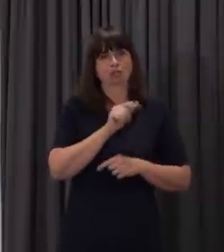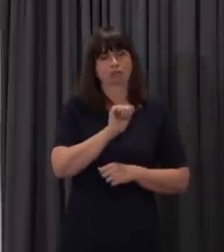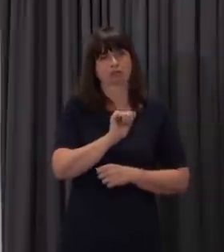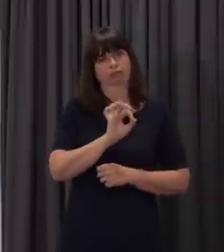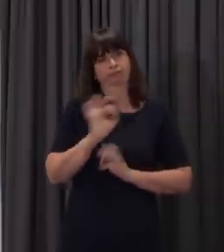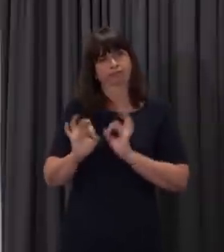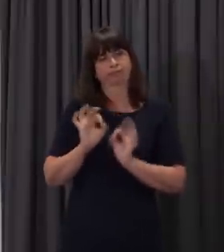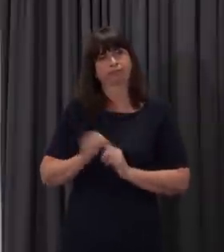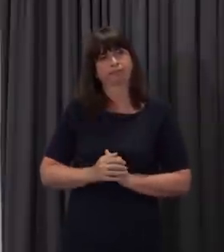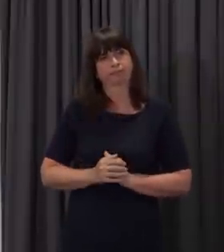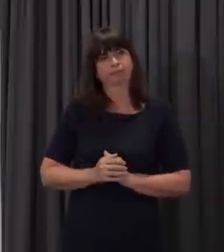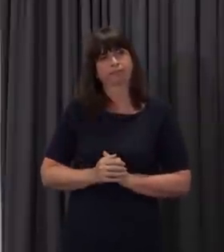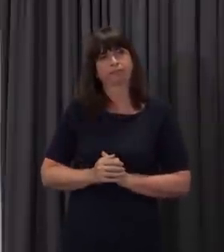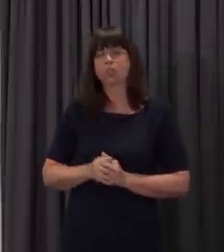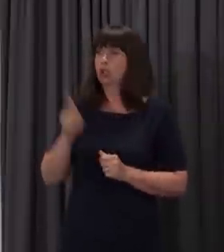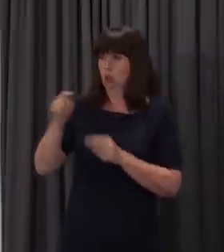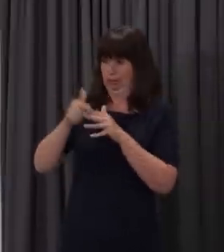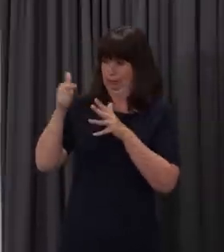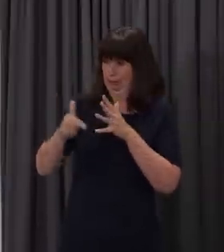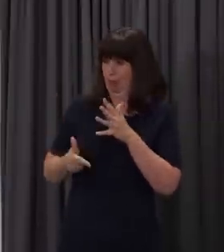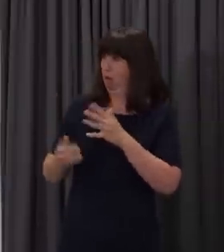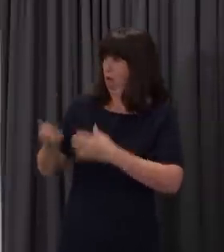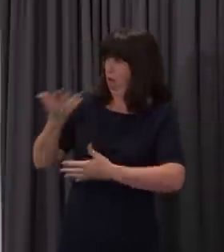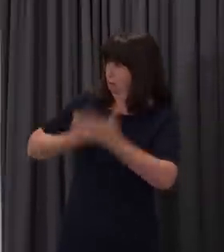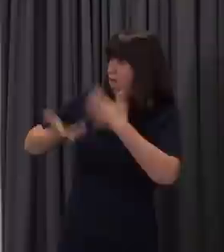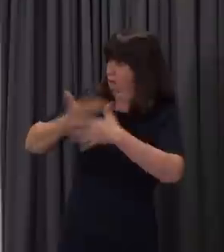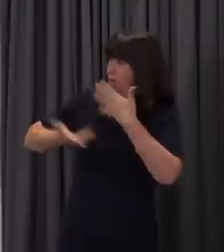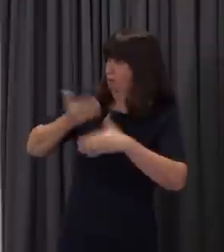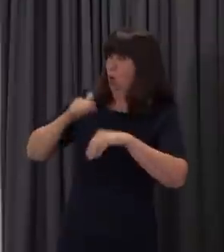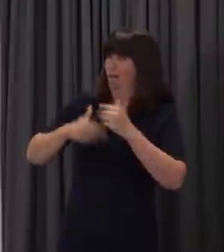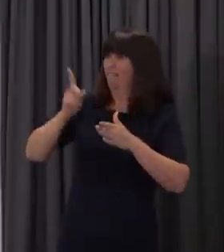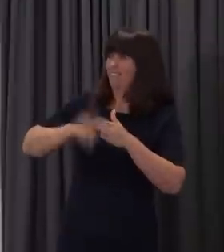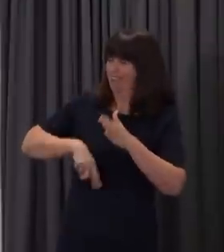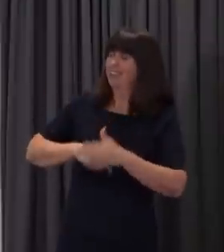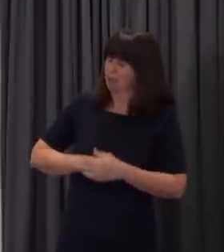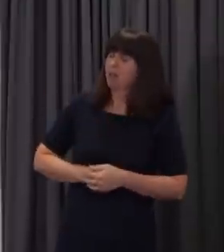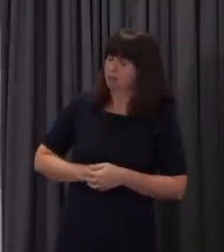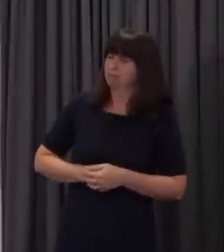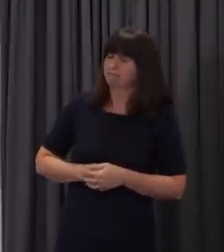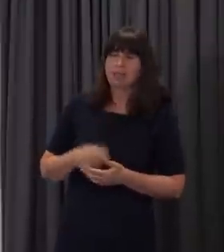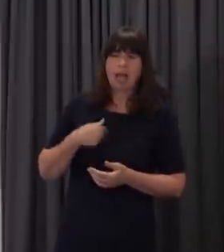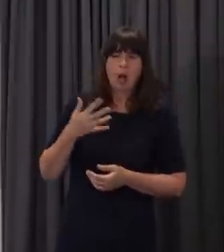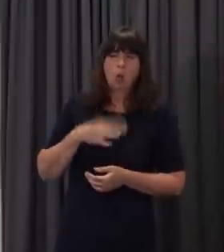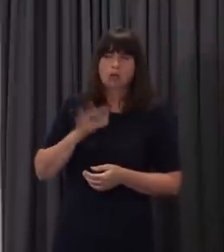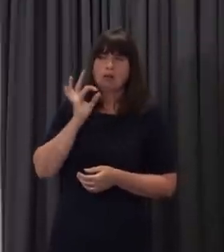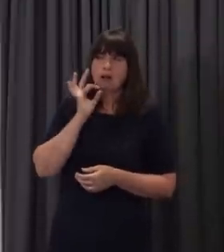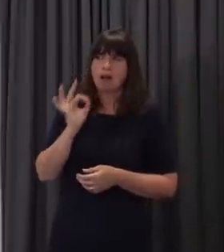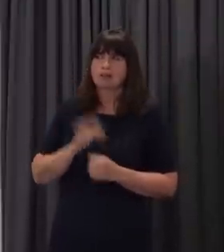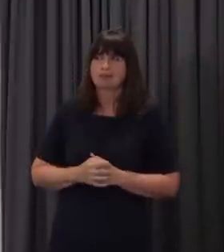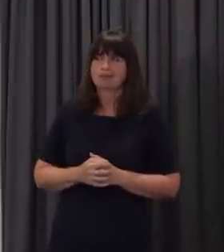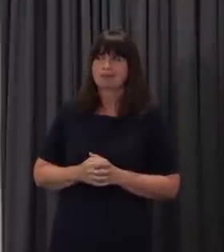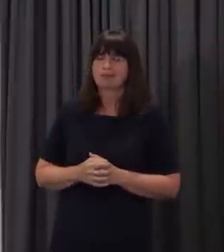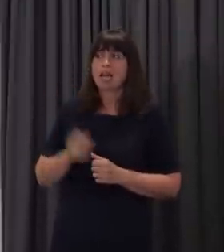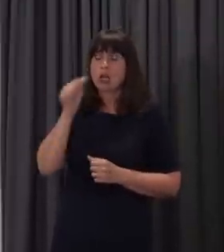quite a detailed answer to Dan in that previous question about fines. Can I make this a little more practical? know you're going to